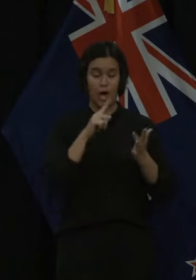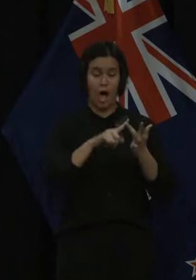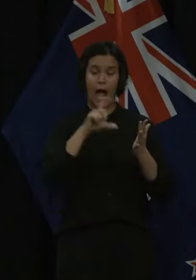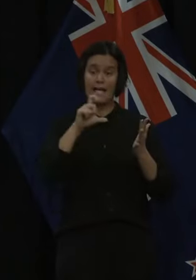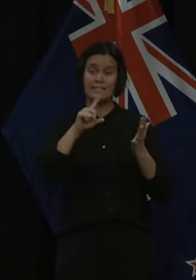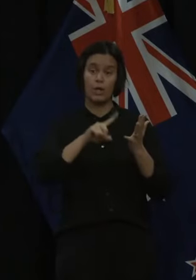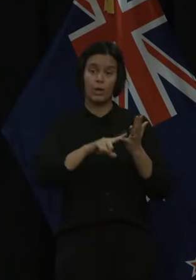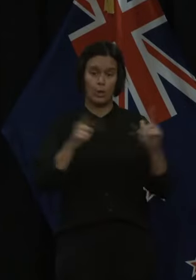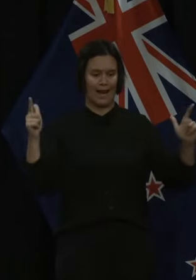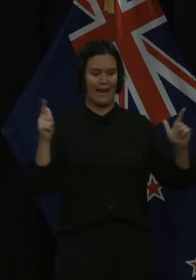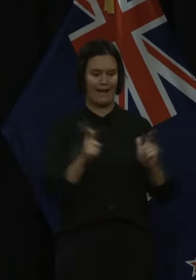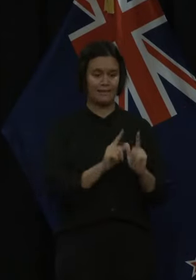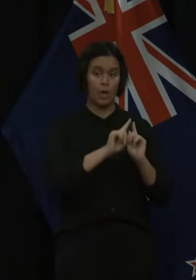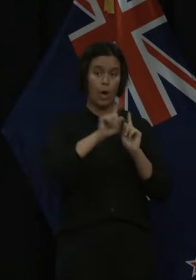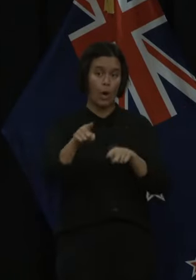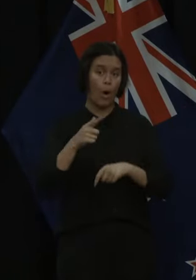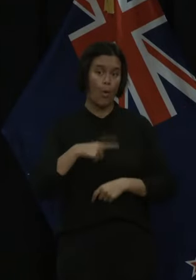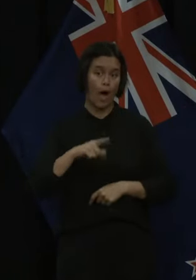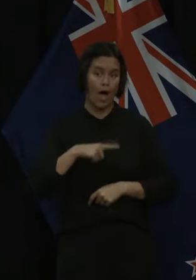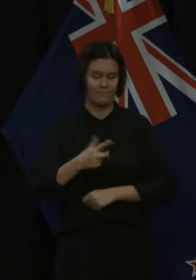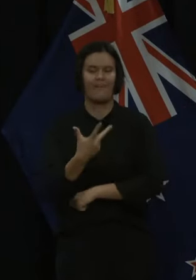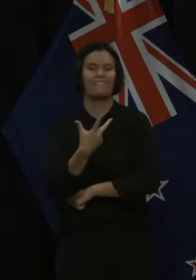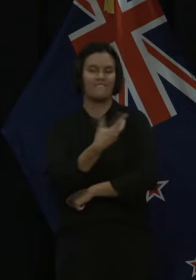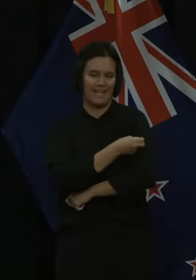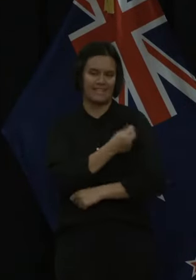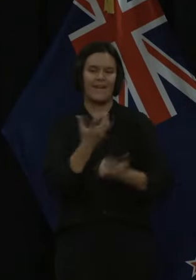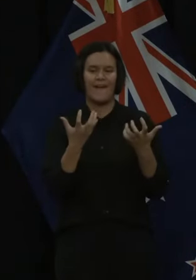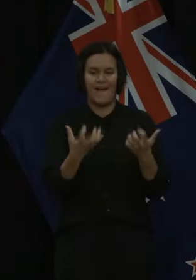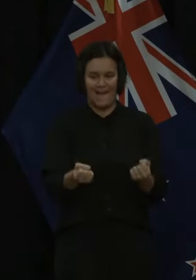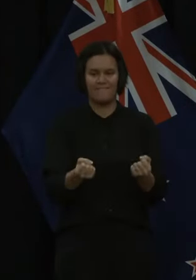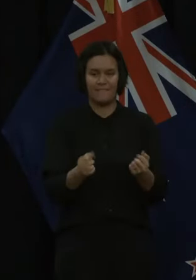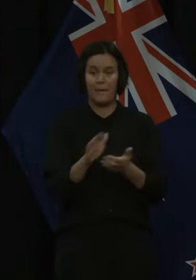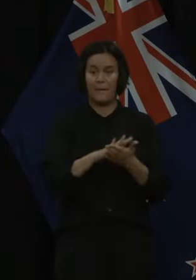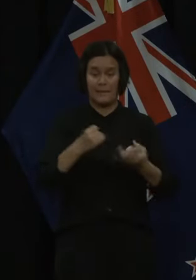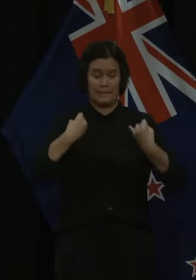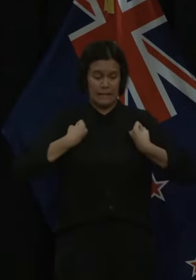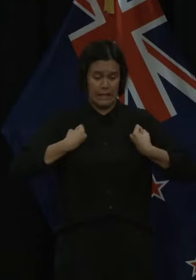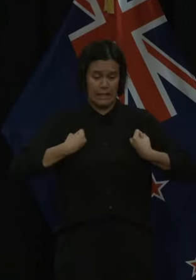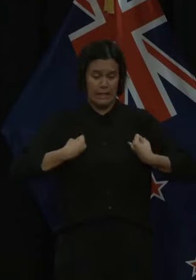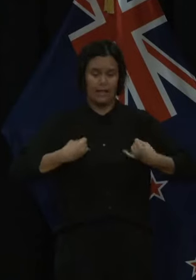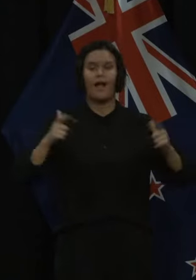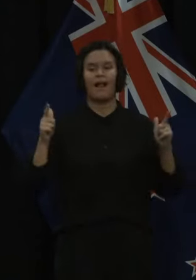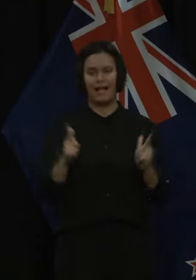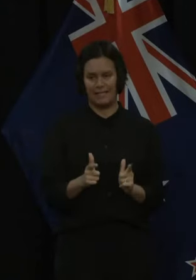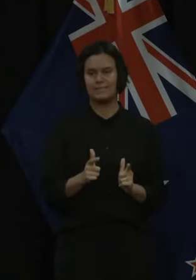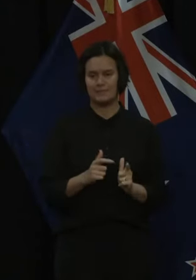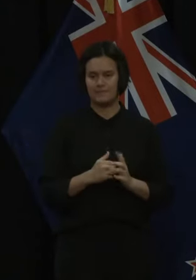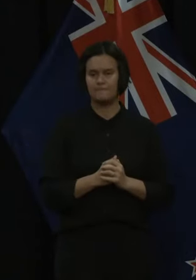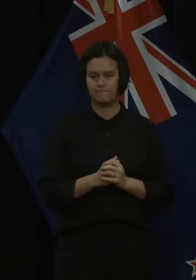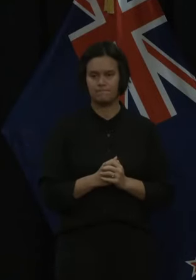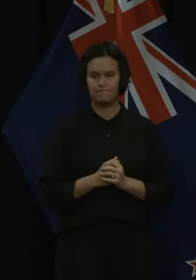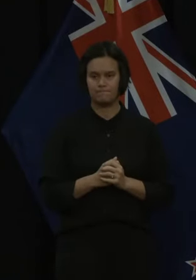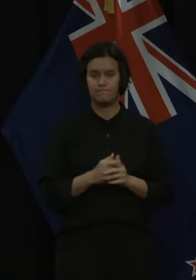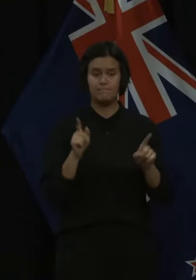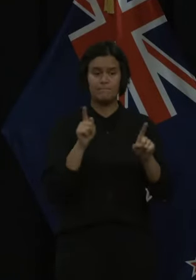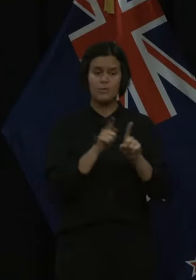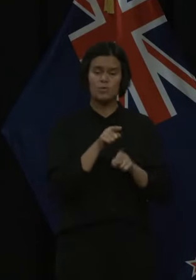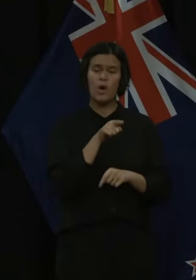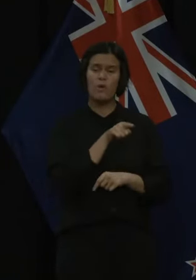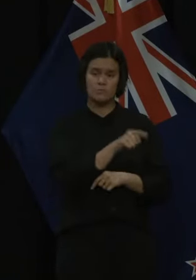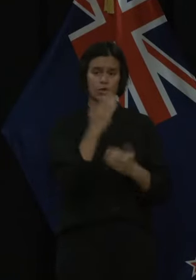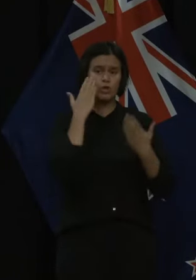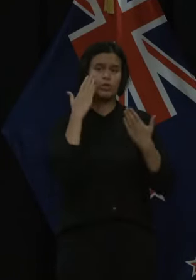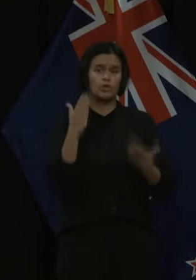from being hospitalised and from getting seriously unwell. But it also reflects the very good work of our clinicians